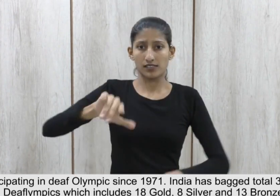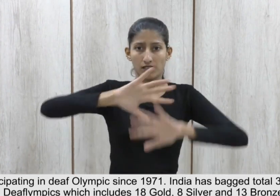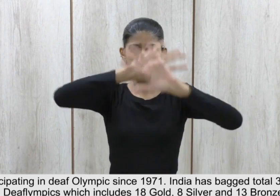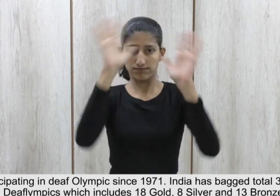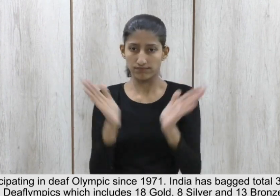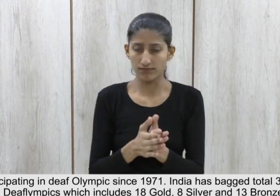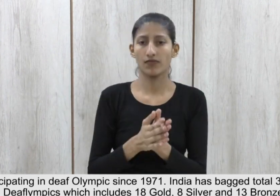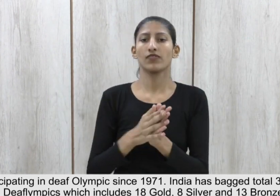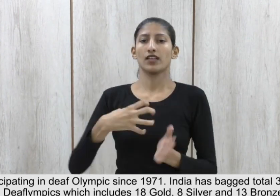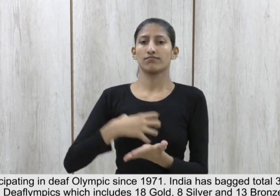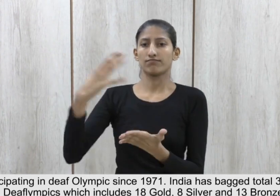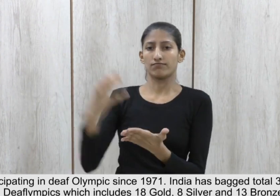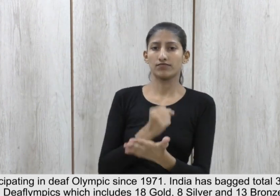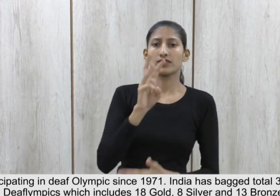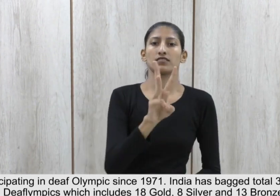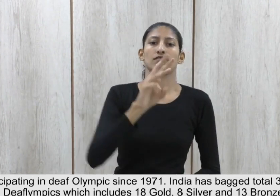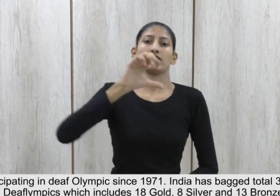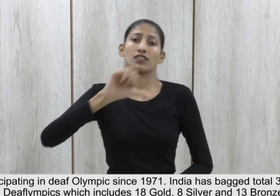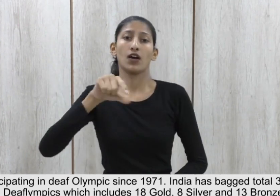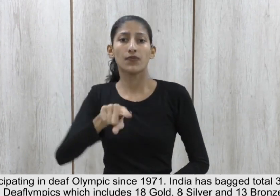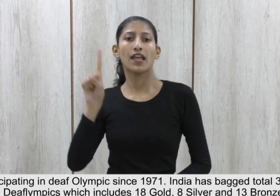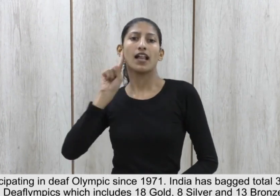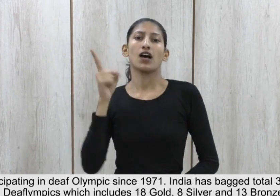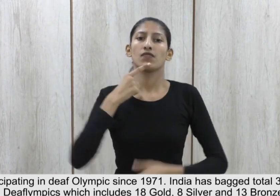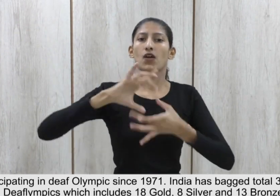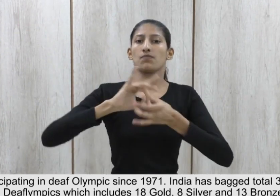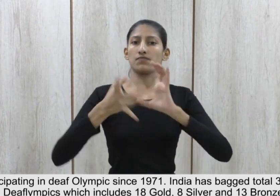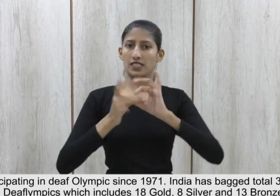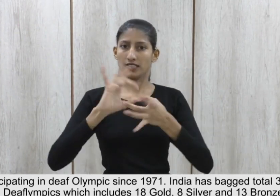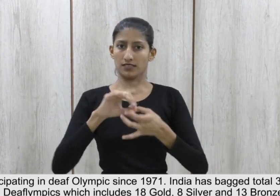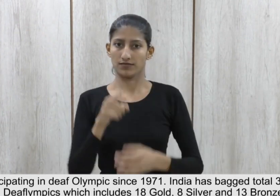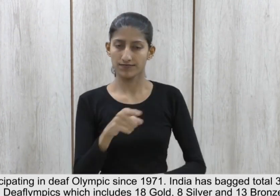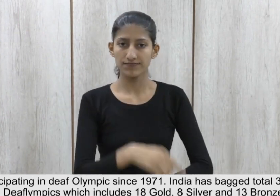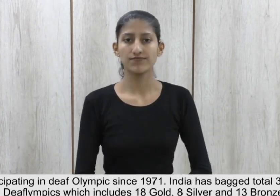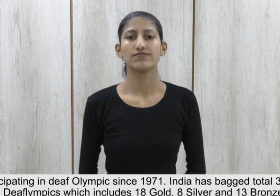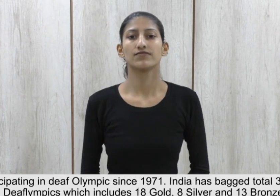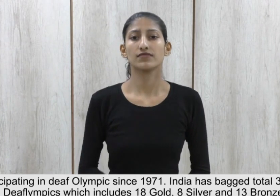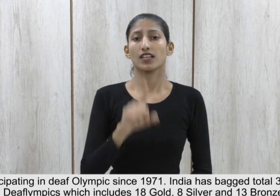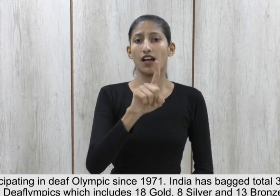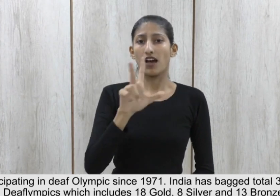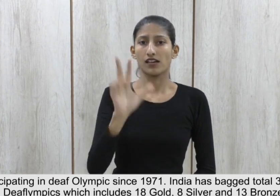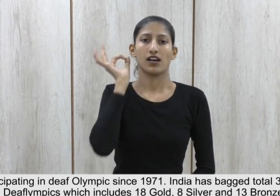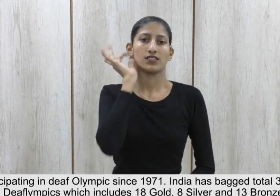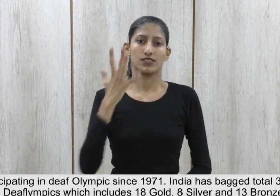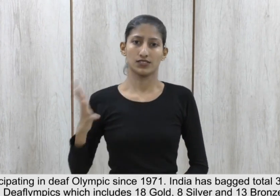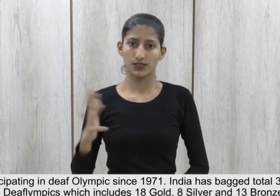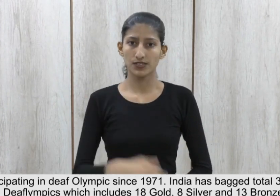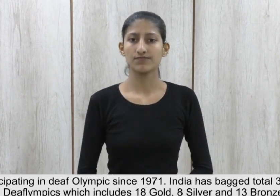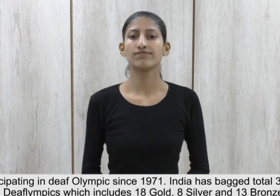bagged a total of 39 medals in Deaf Olympics which includes 18 gold, 8 silver and